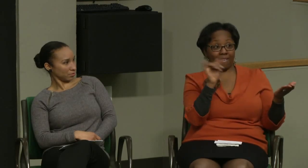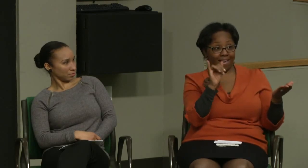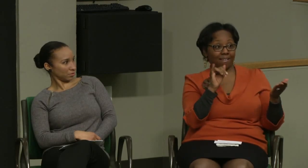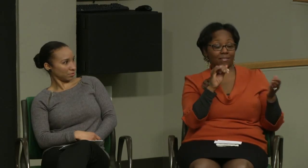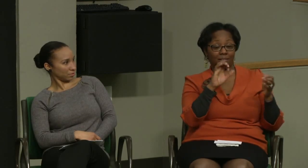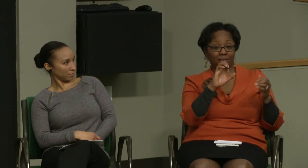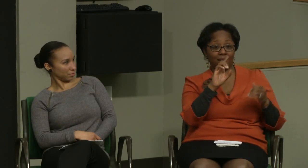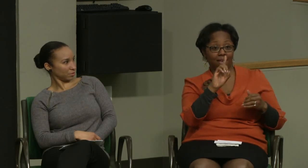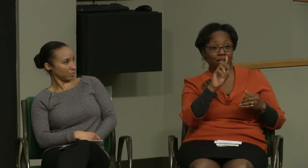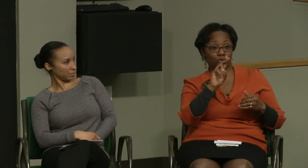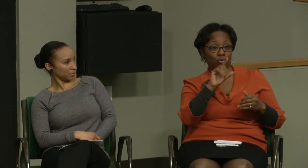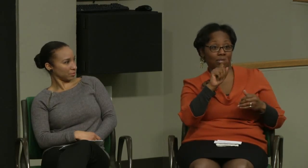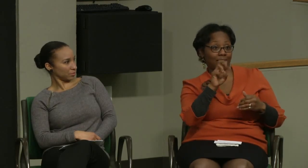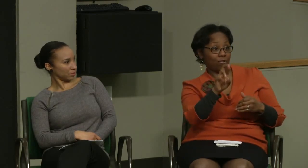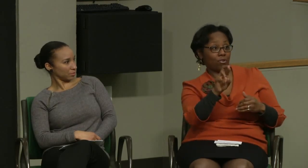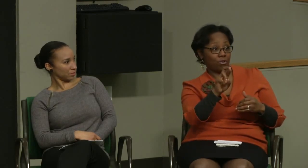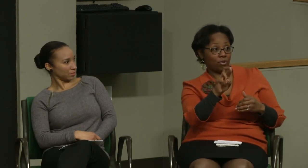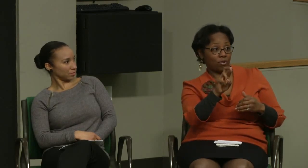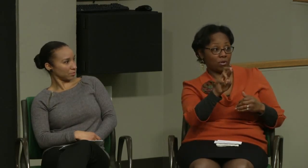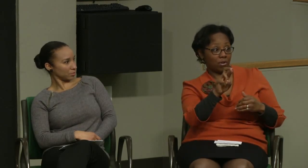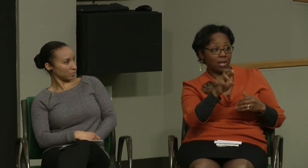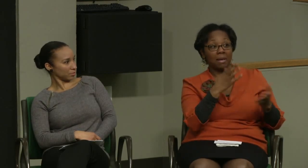educators. Each and every one of us can be educators.